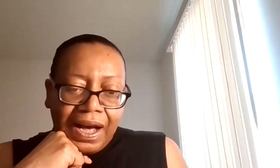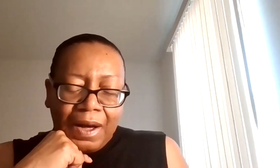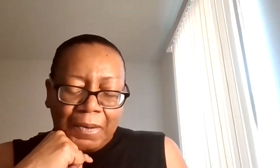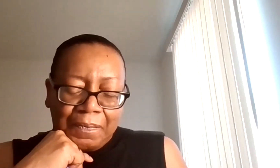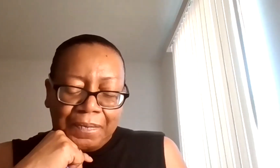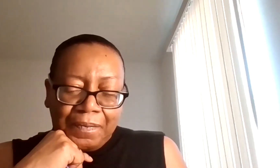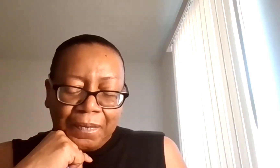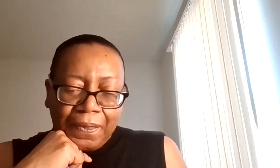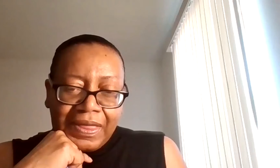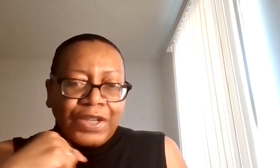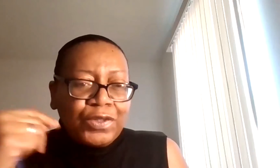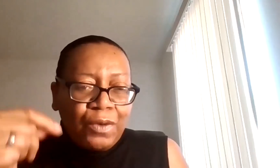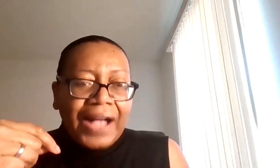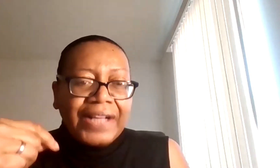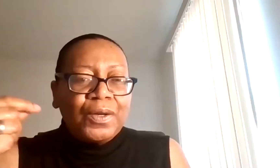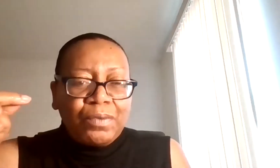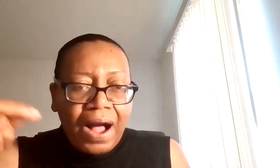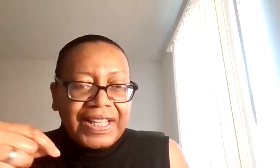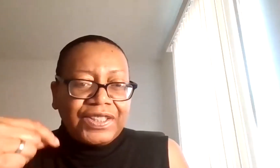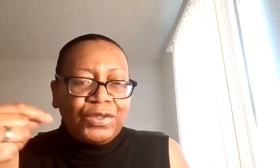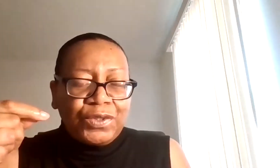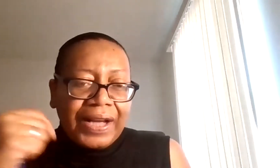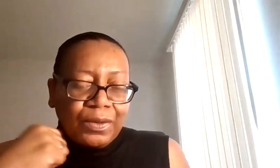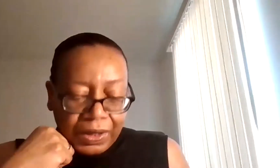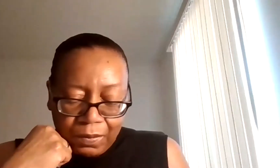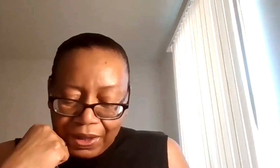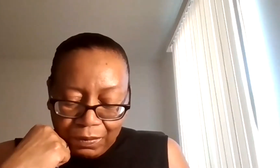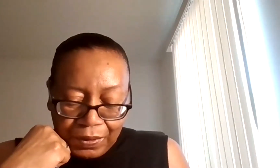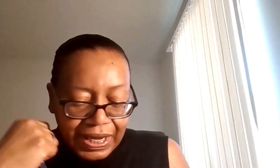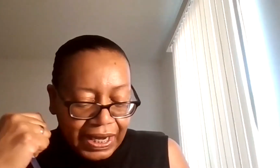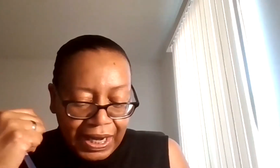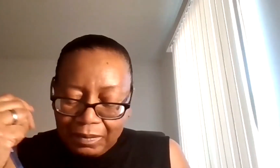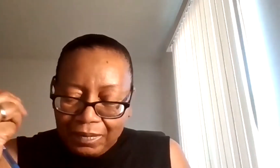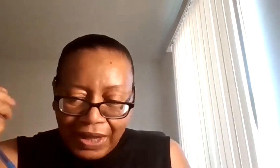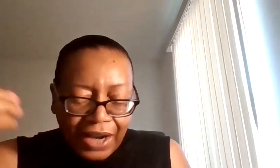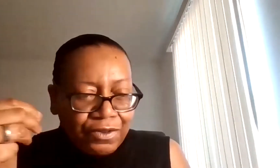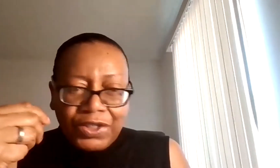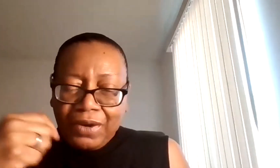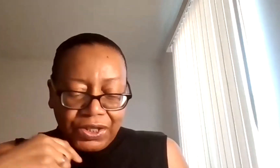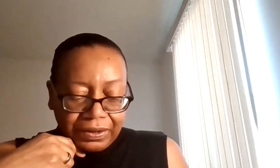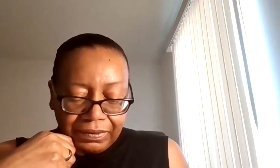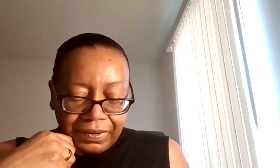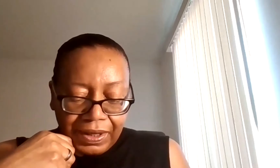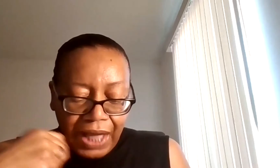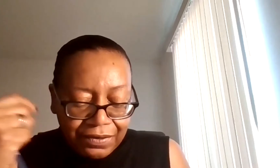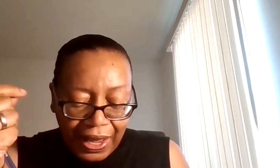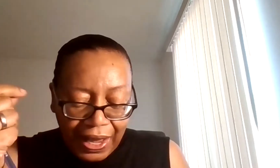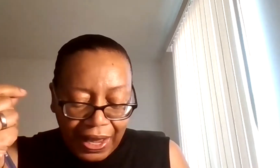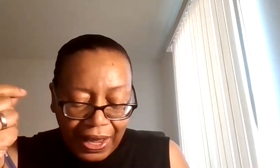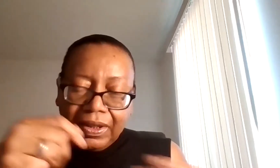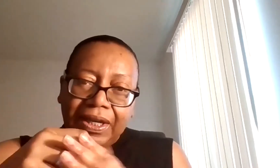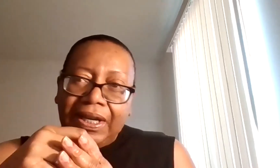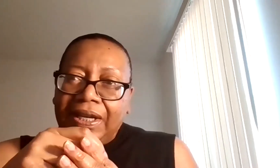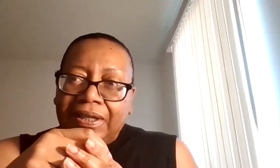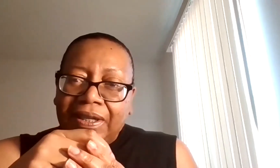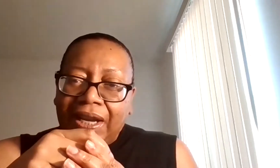that you're trying to process and you're trying to work your way through. A lot of frustration. A lot of frustration.